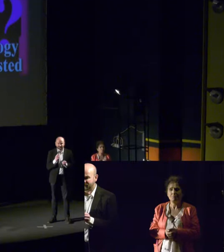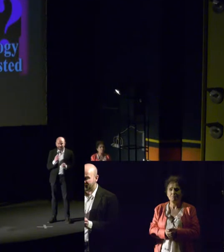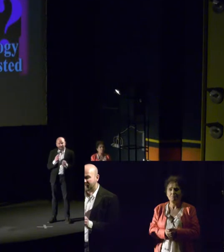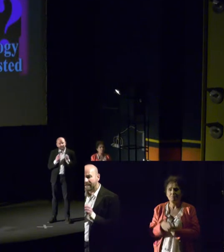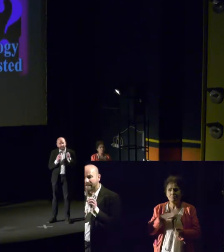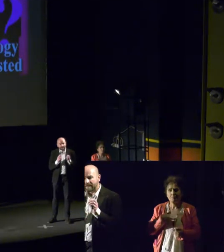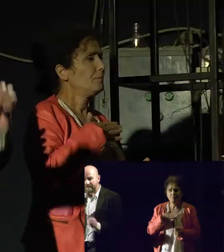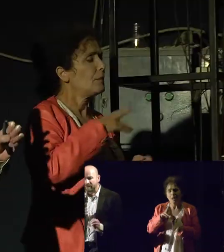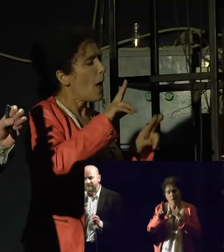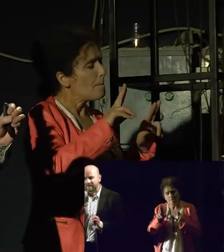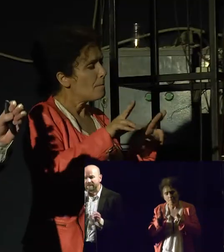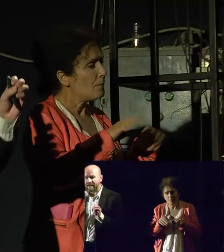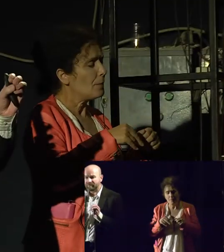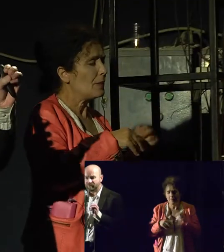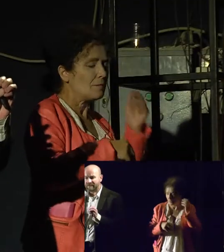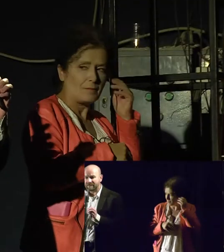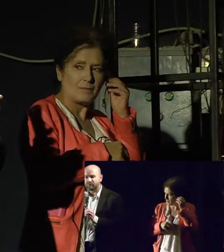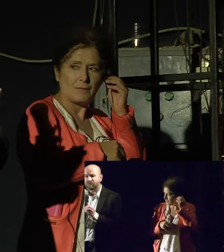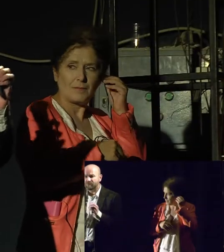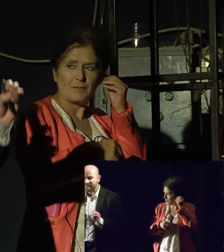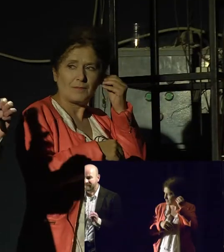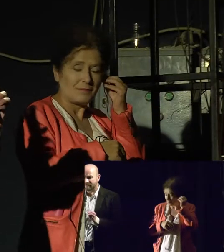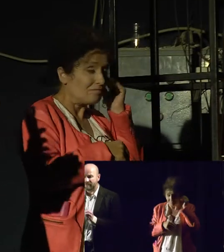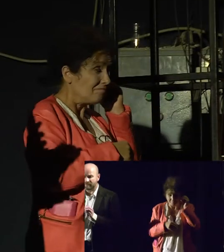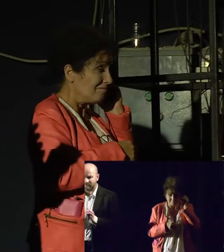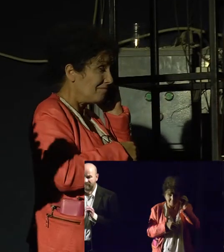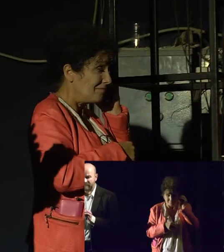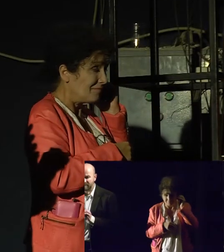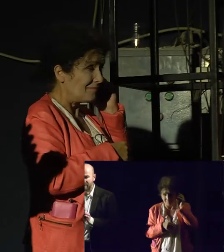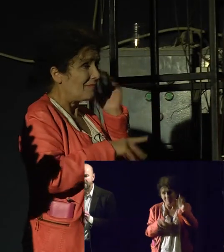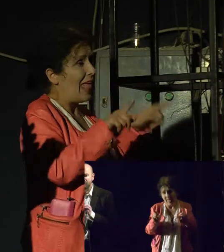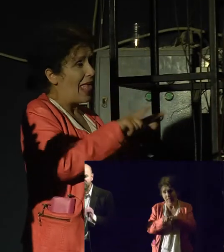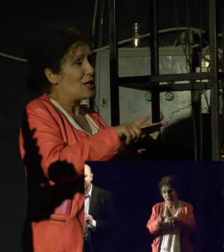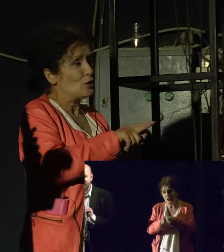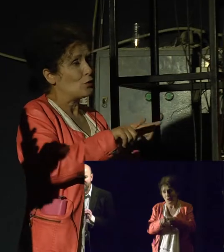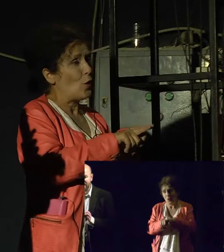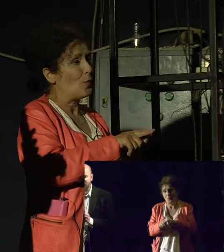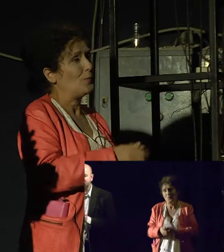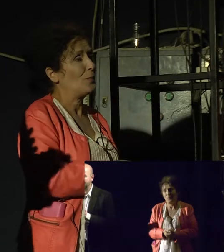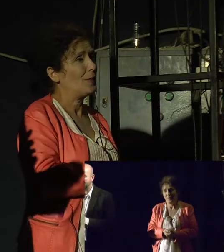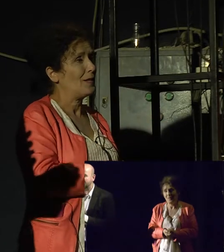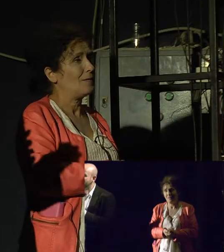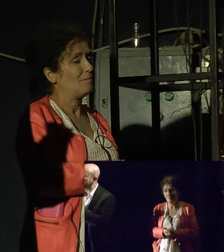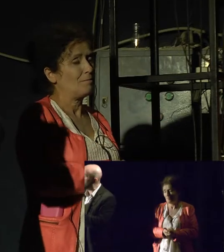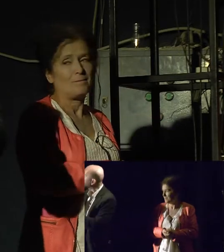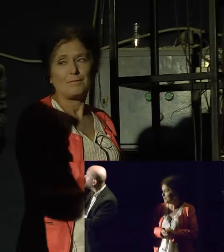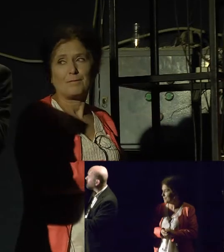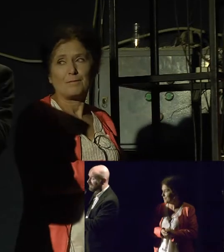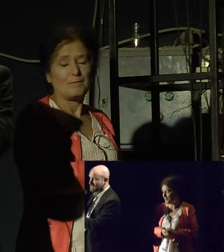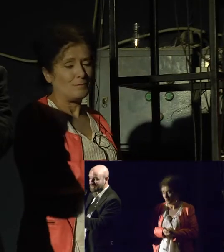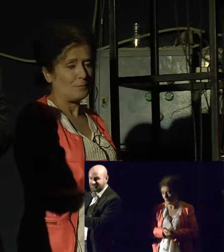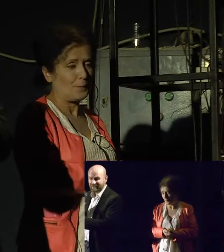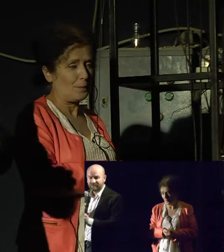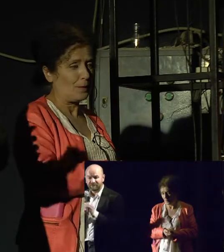arguments. Equally, they have branded progressives a certain name. Progressives are now purveyors of gender